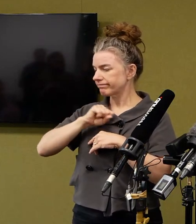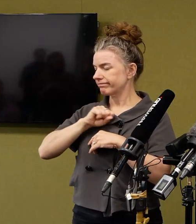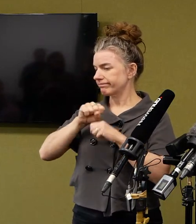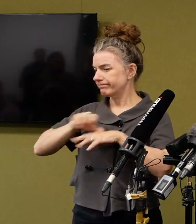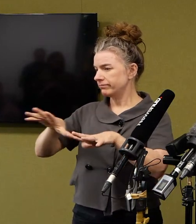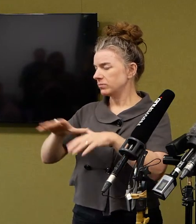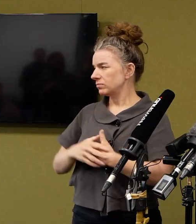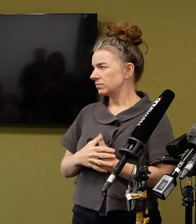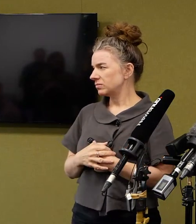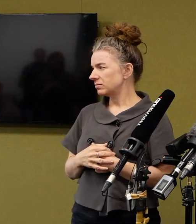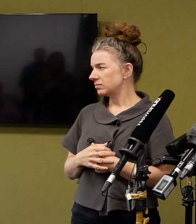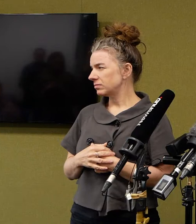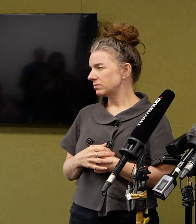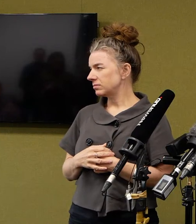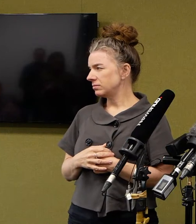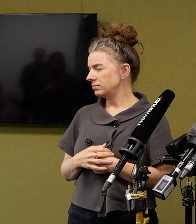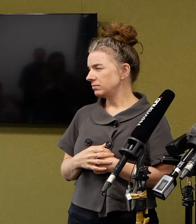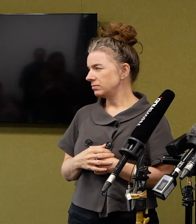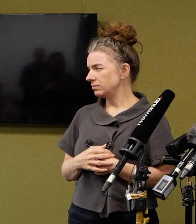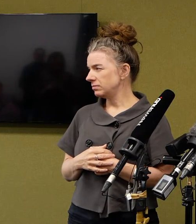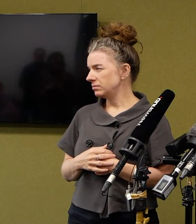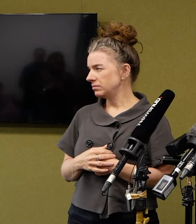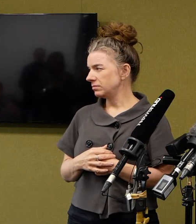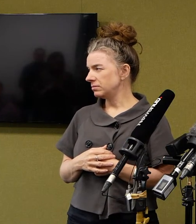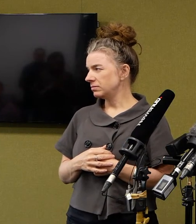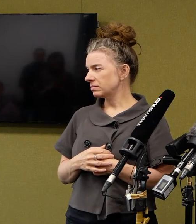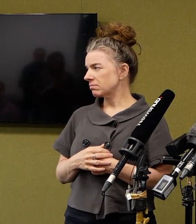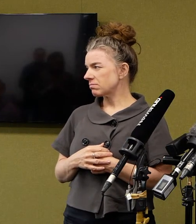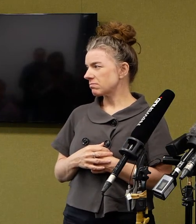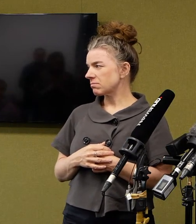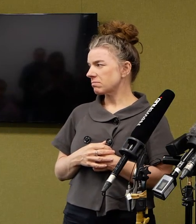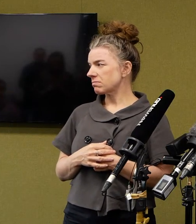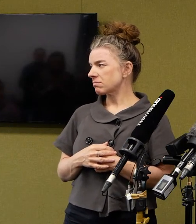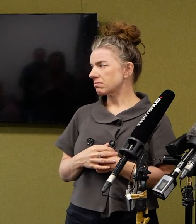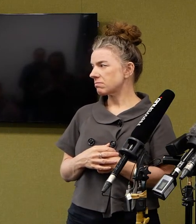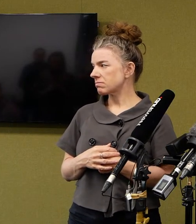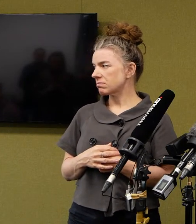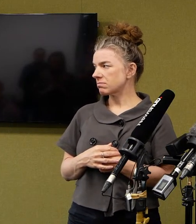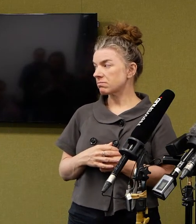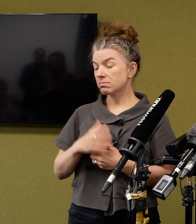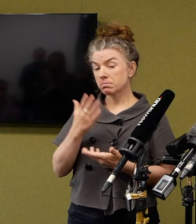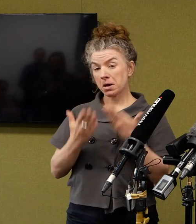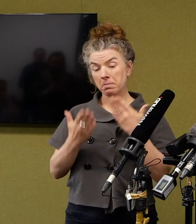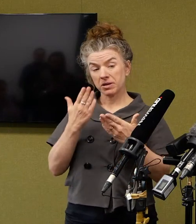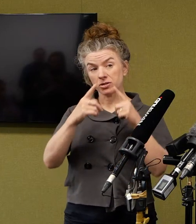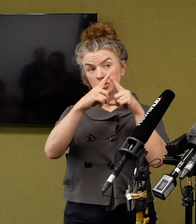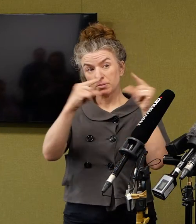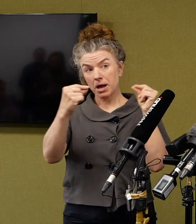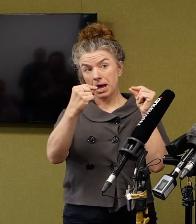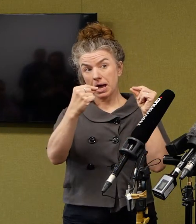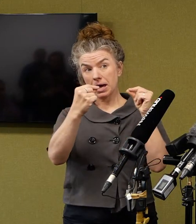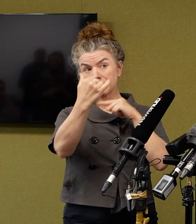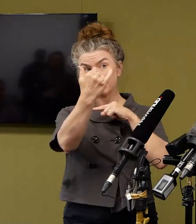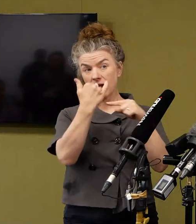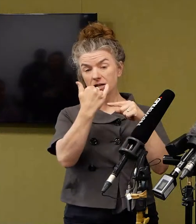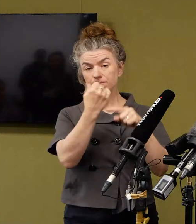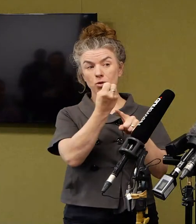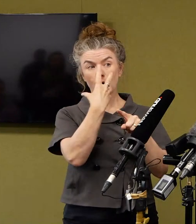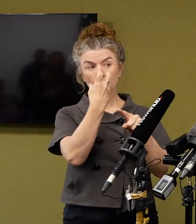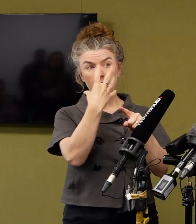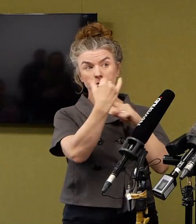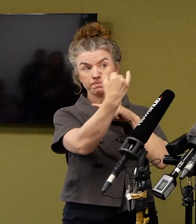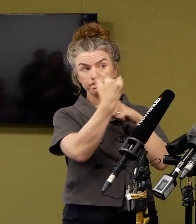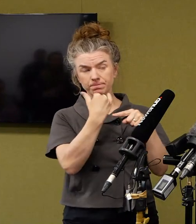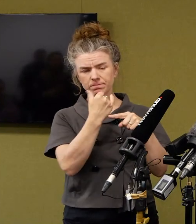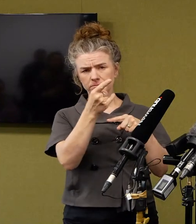Is there any indication that you might be putting similar travel restrictions into a place in Japan or Hong Kong, some of those places that have got